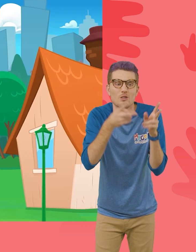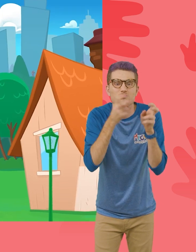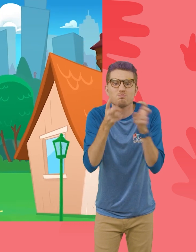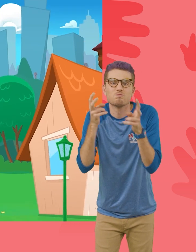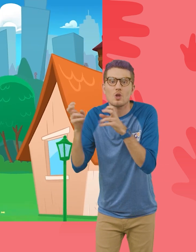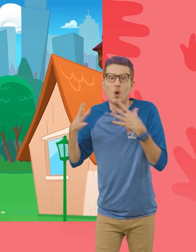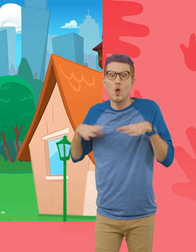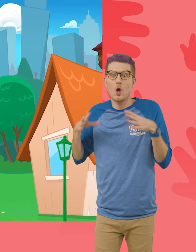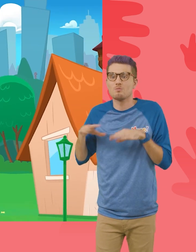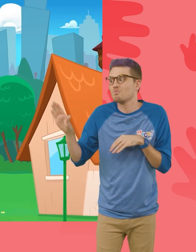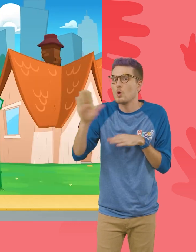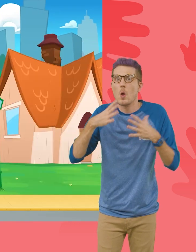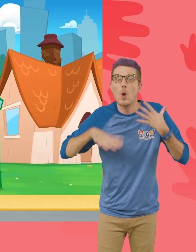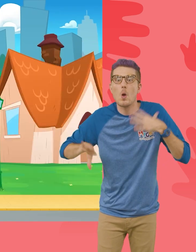clothes! Beware!